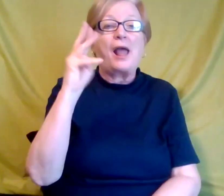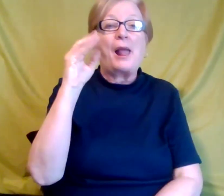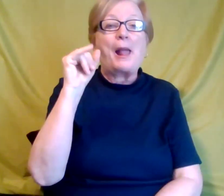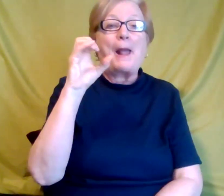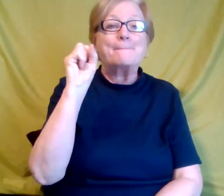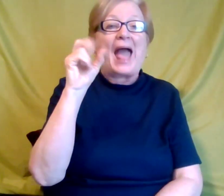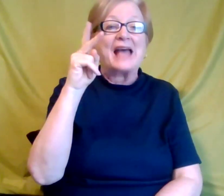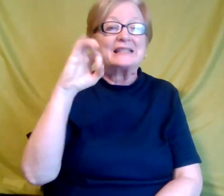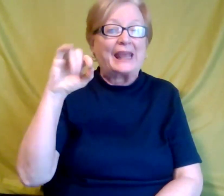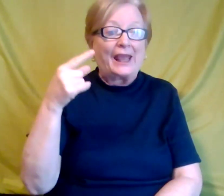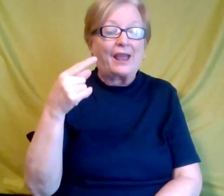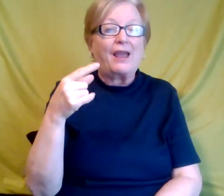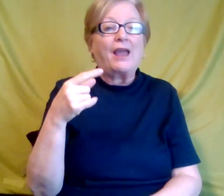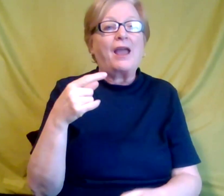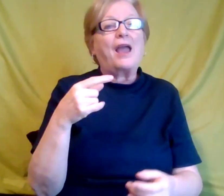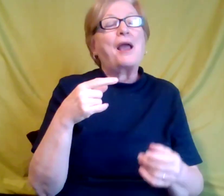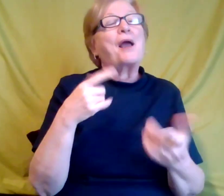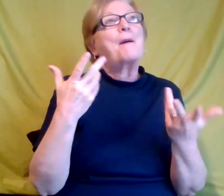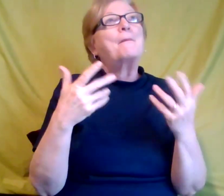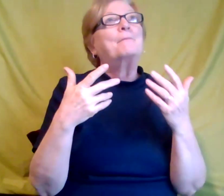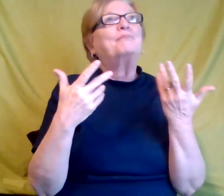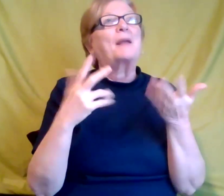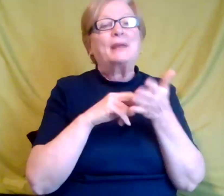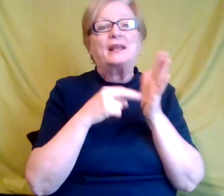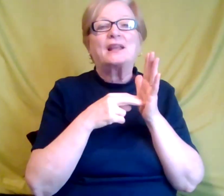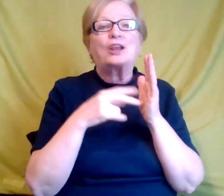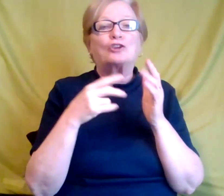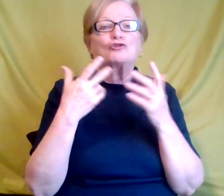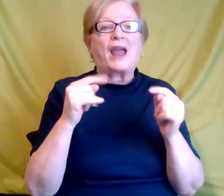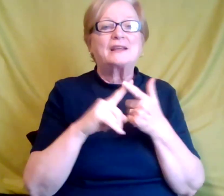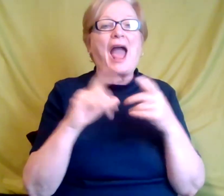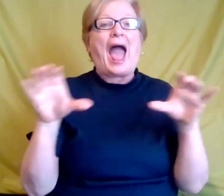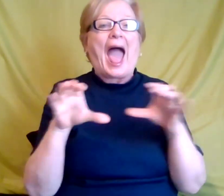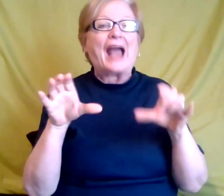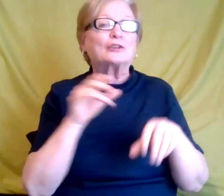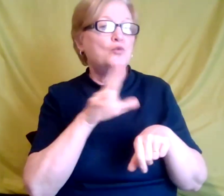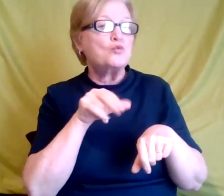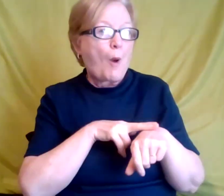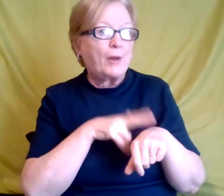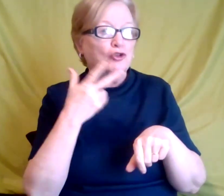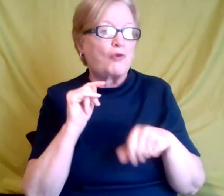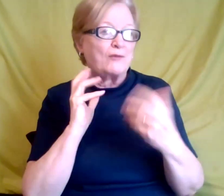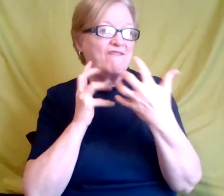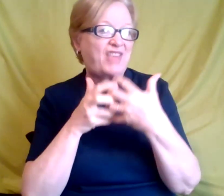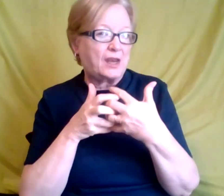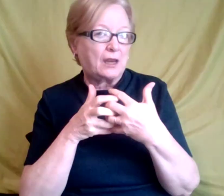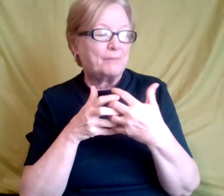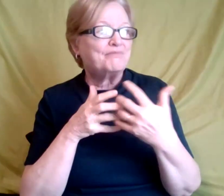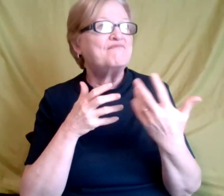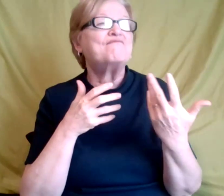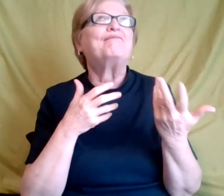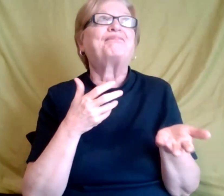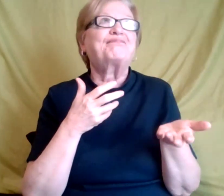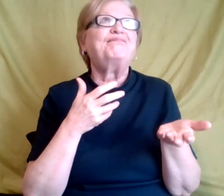basically in other words, trying to act normal to fit in. Um, and so